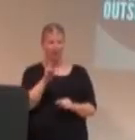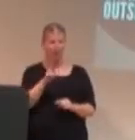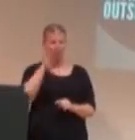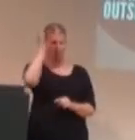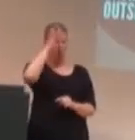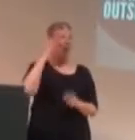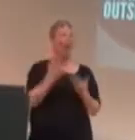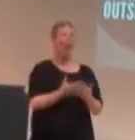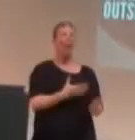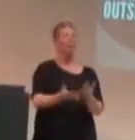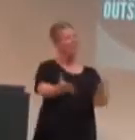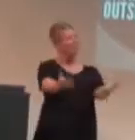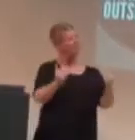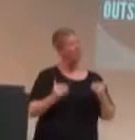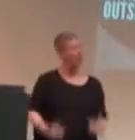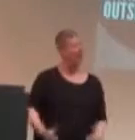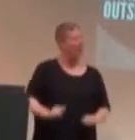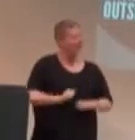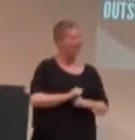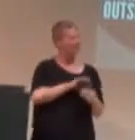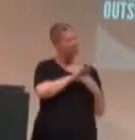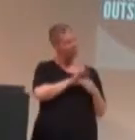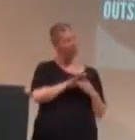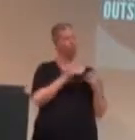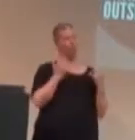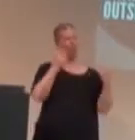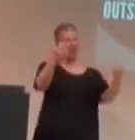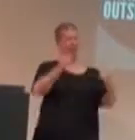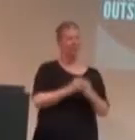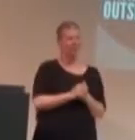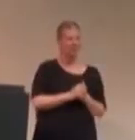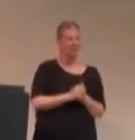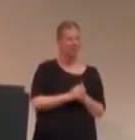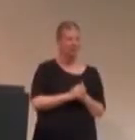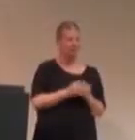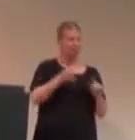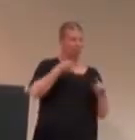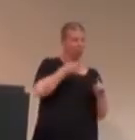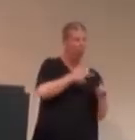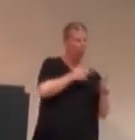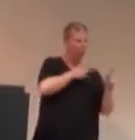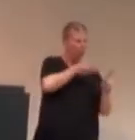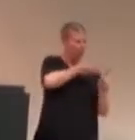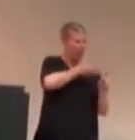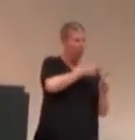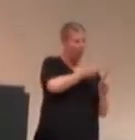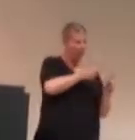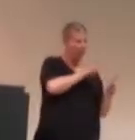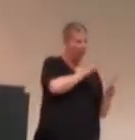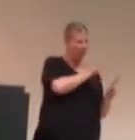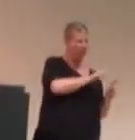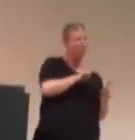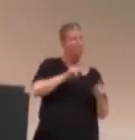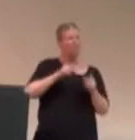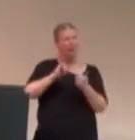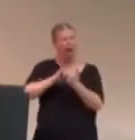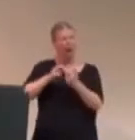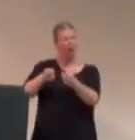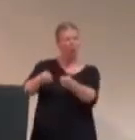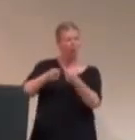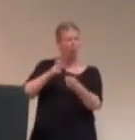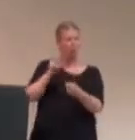Um... Moving on. Building an audience. Uh... Gathering viewers outside of Avon. Oh. I forgot to finish my slideshow.